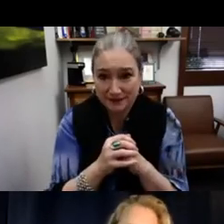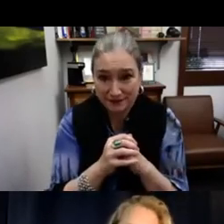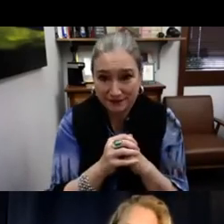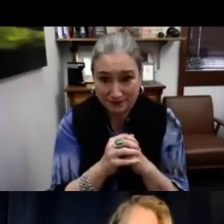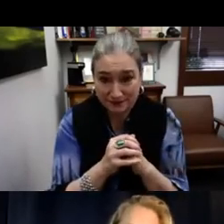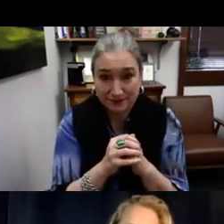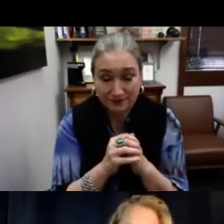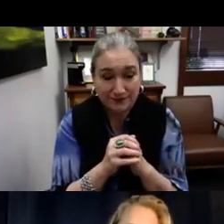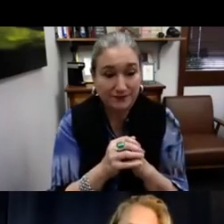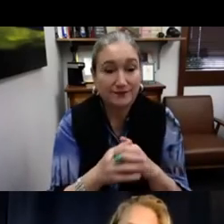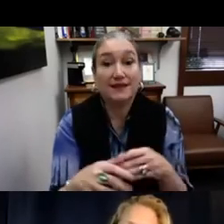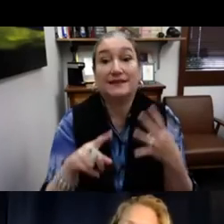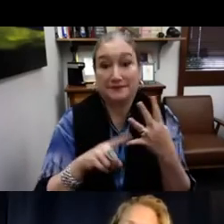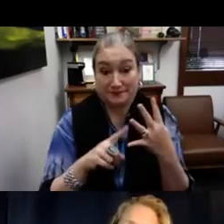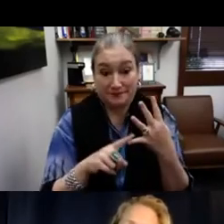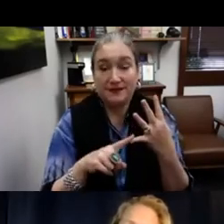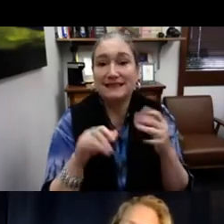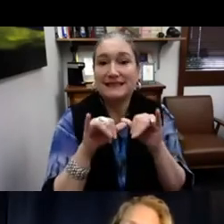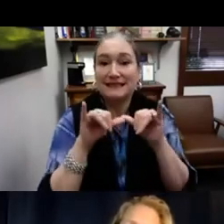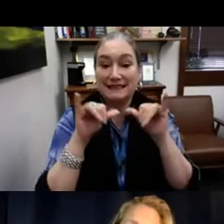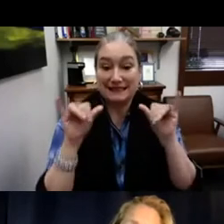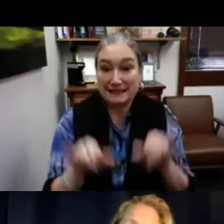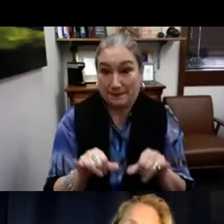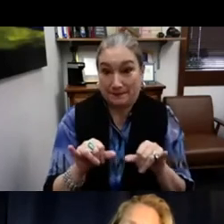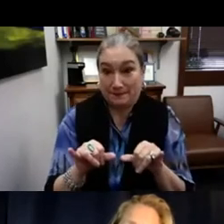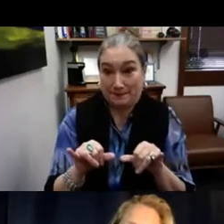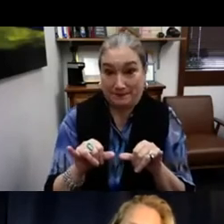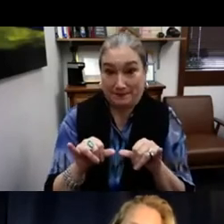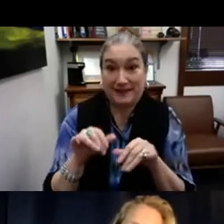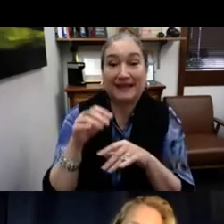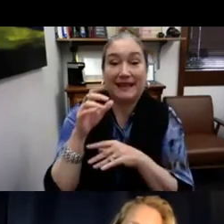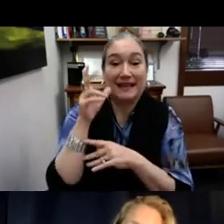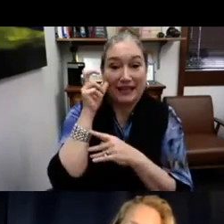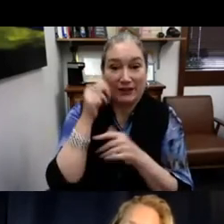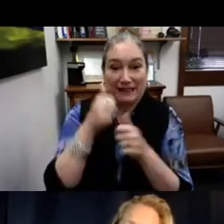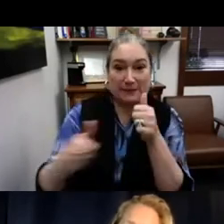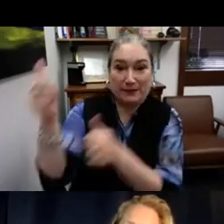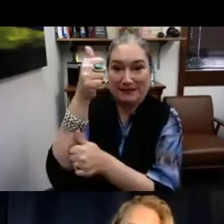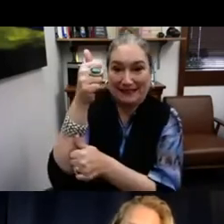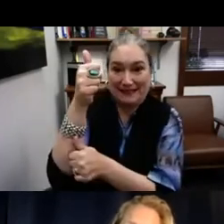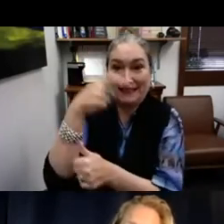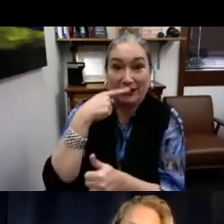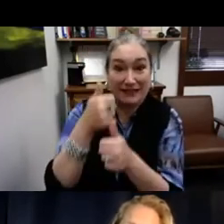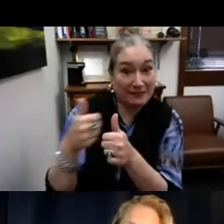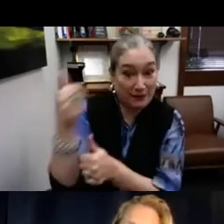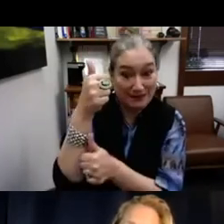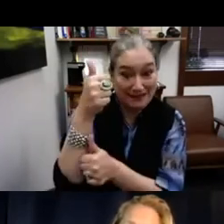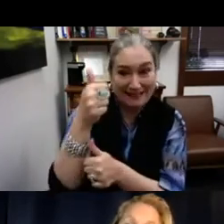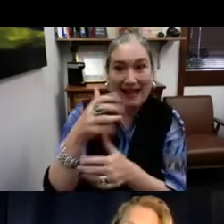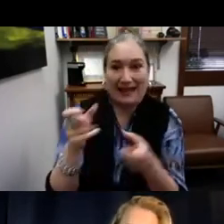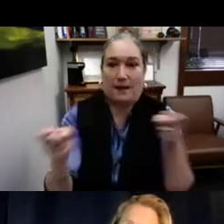They're not focusing on language acquisition. The fourth is systematic hearing supremacy